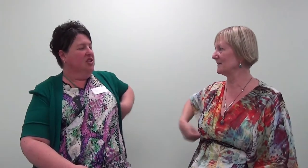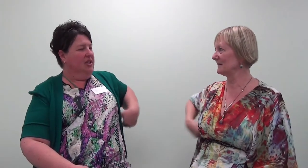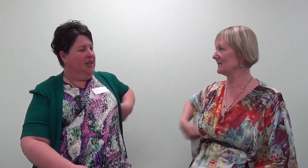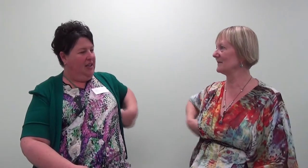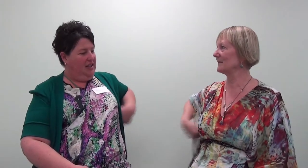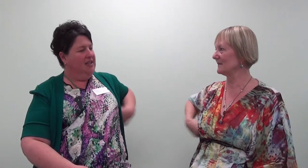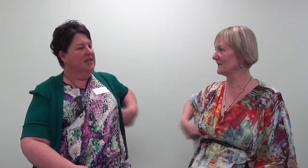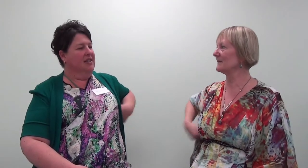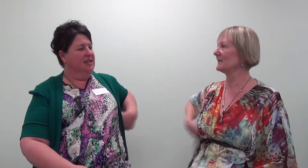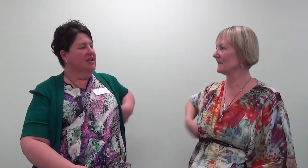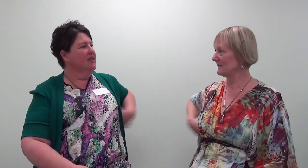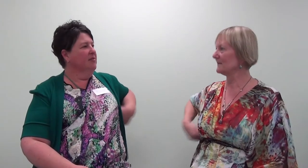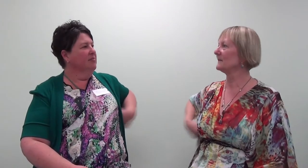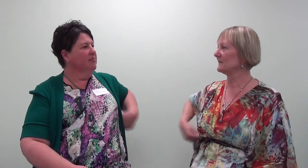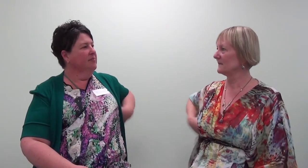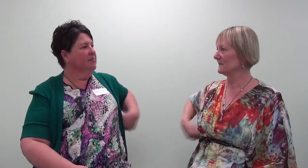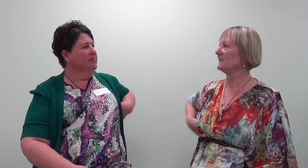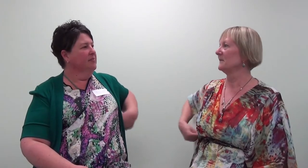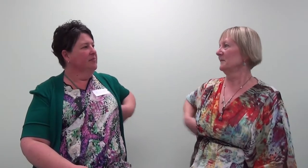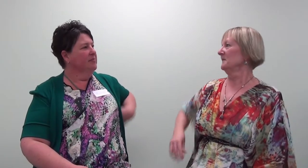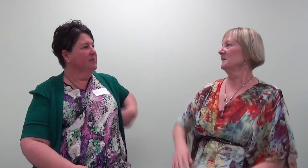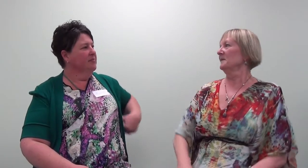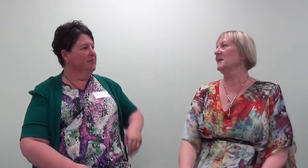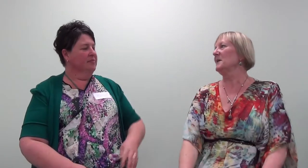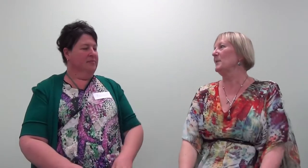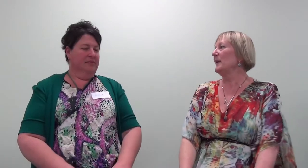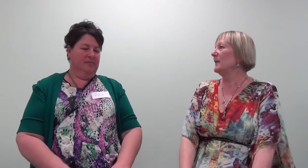As gently and easy as that. Deep breath.